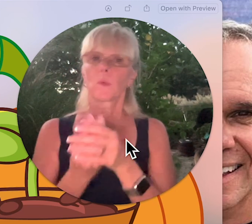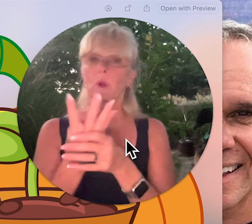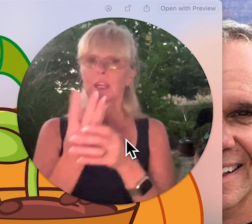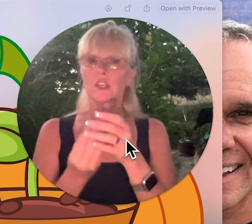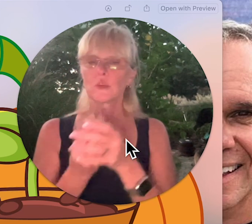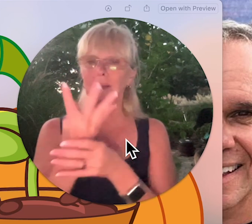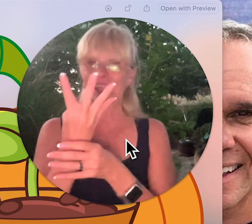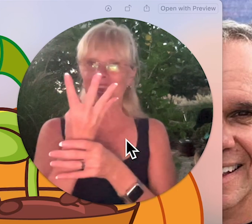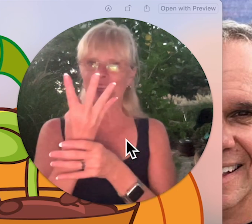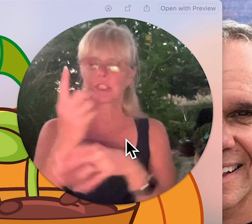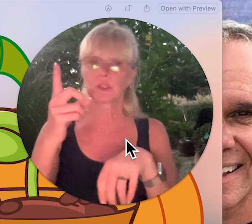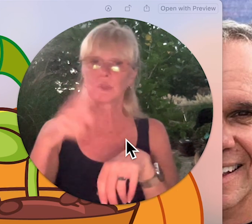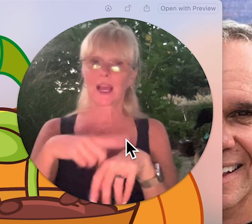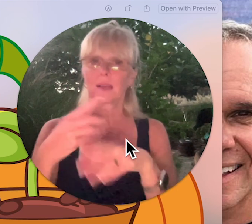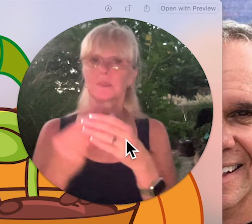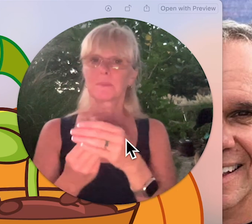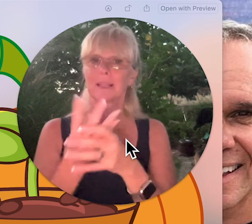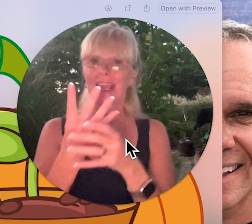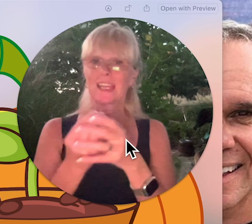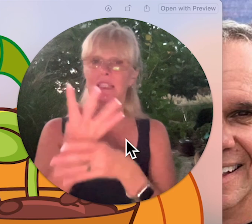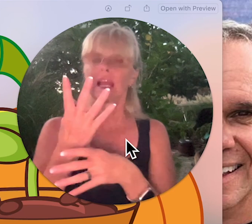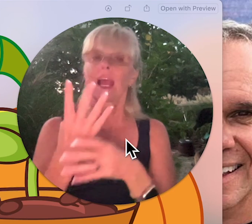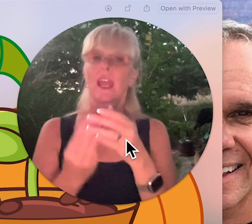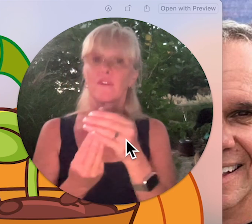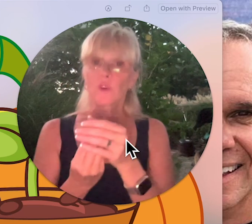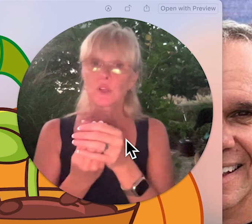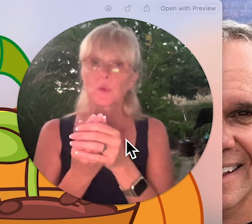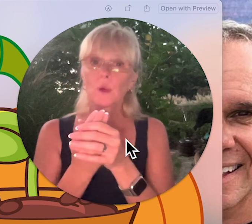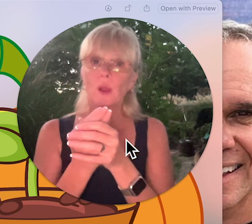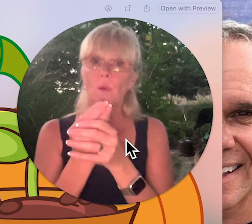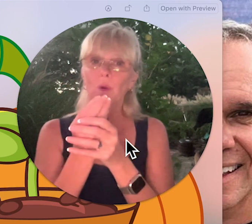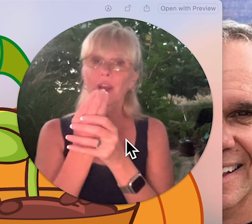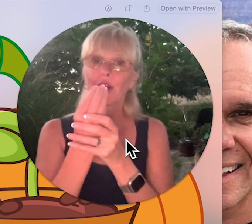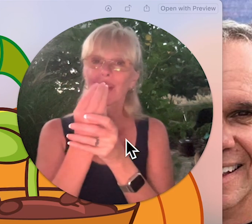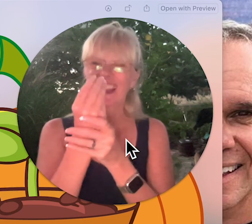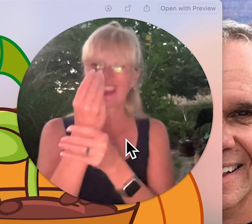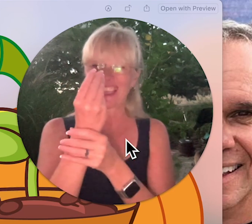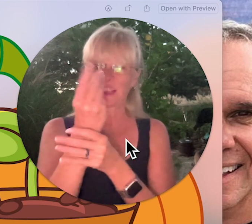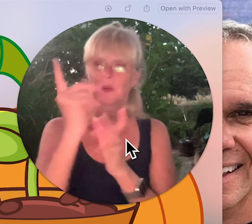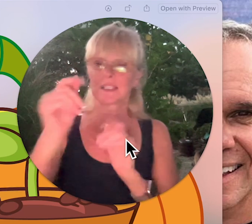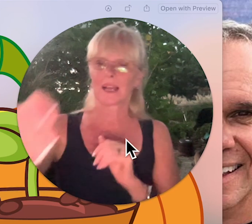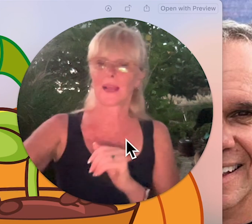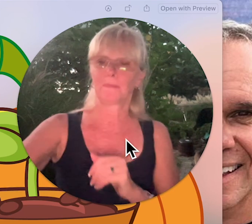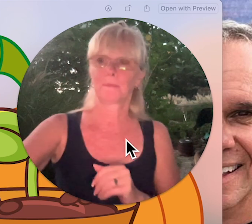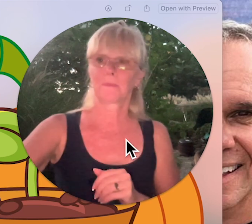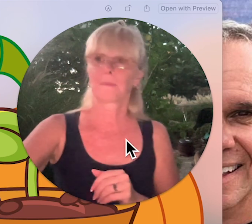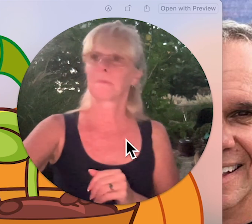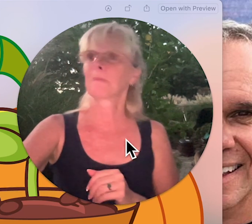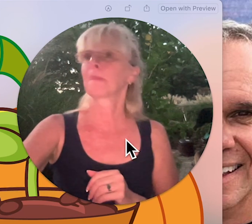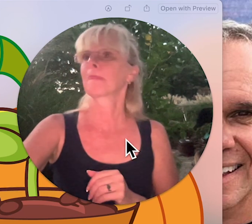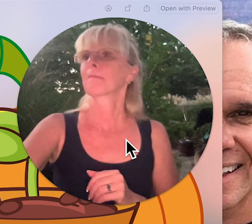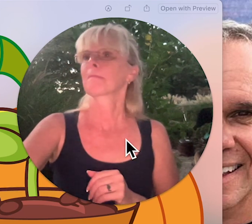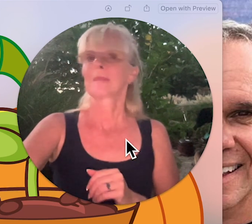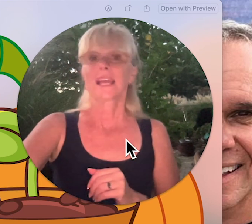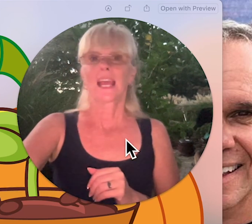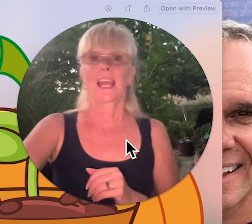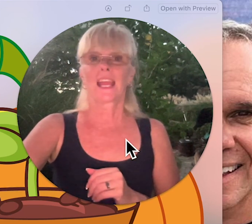we're going to do plant two times plant and for it to grow we're going to go like this one time and